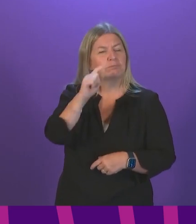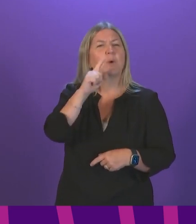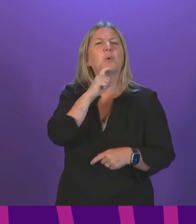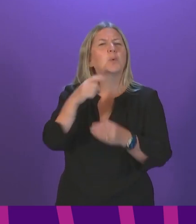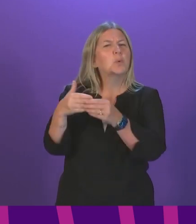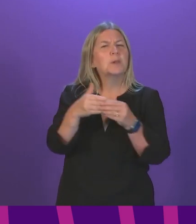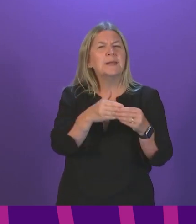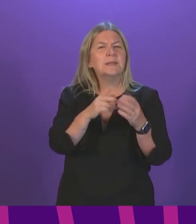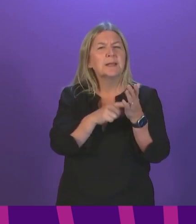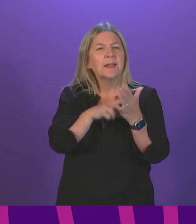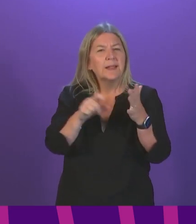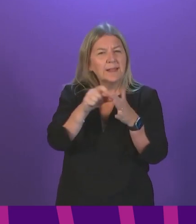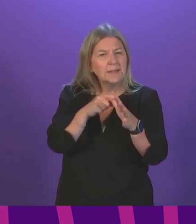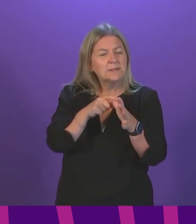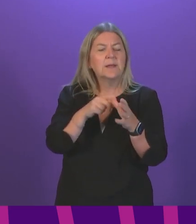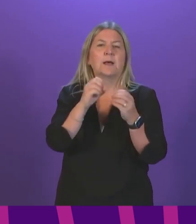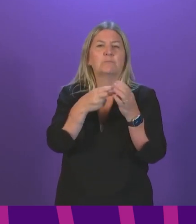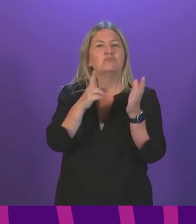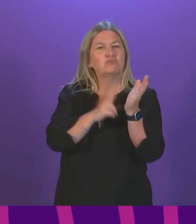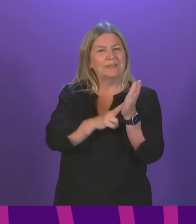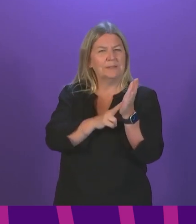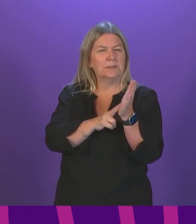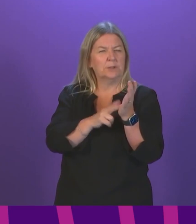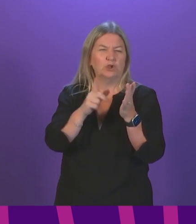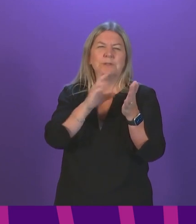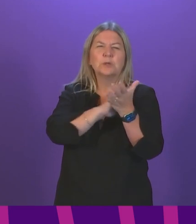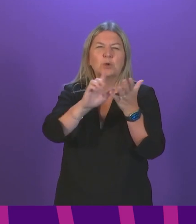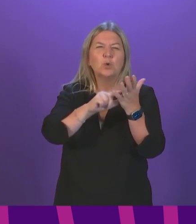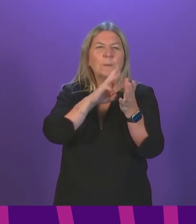is Linda Britton, Celebrant, Humanist Society Scotland.